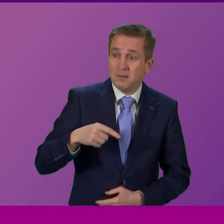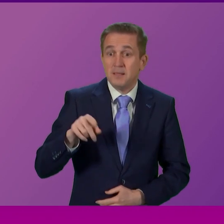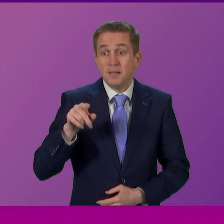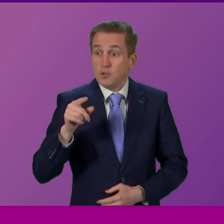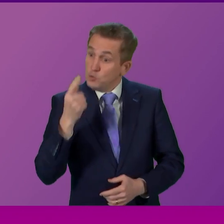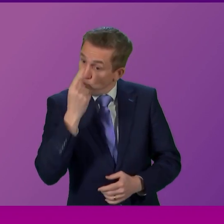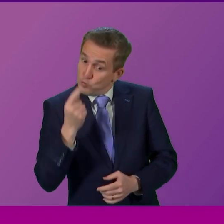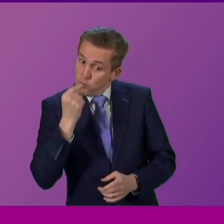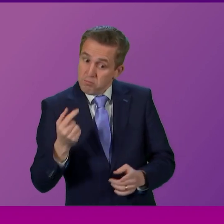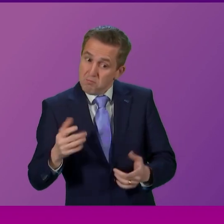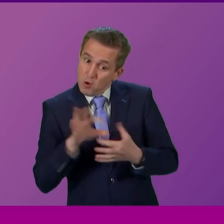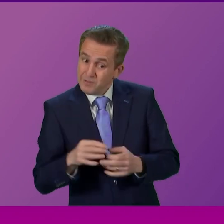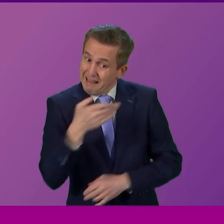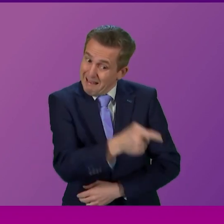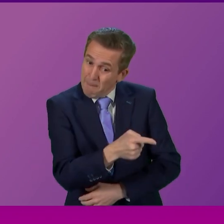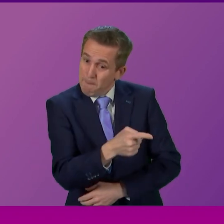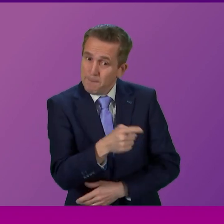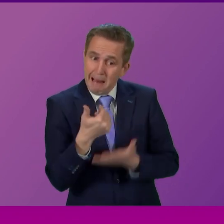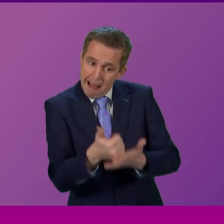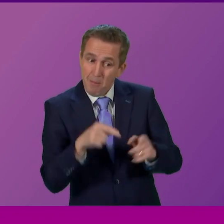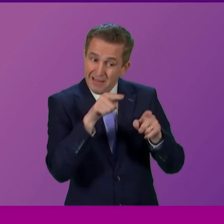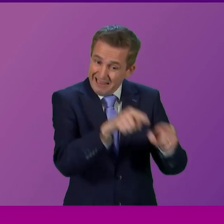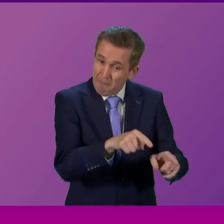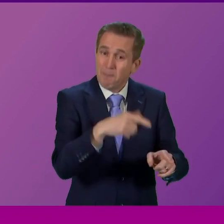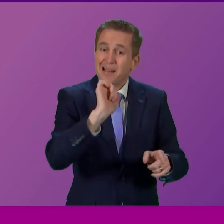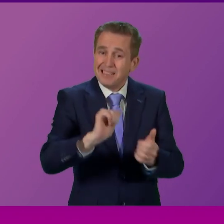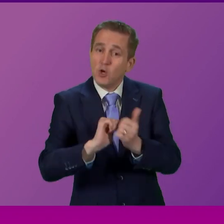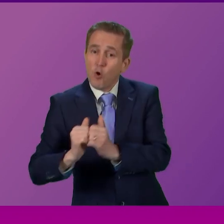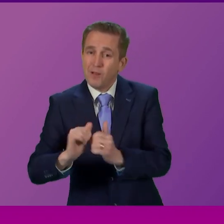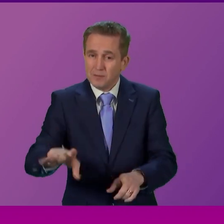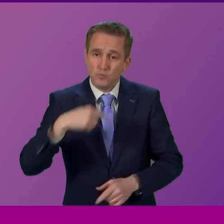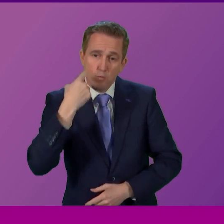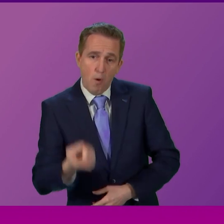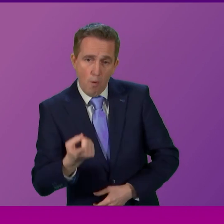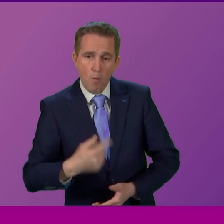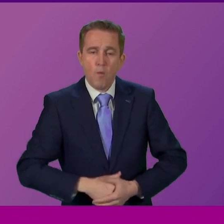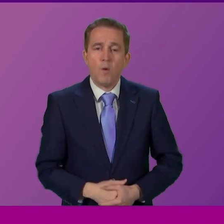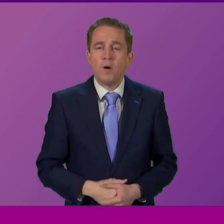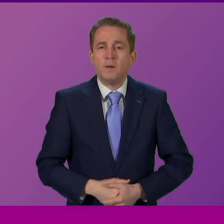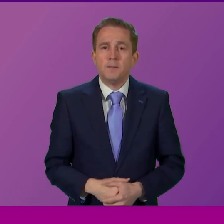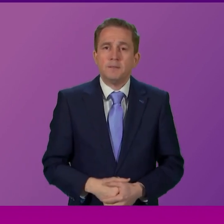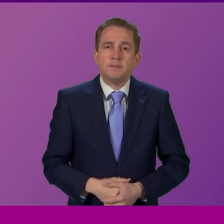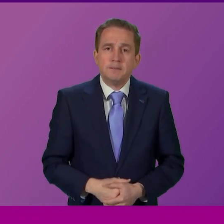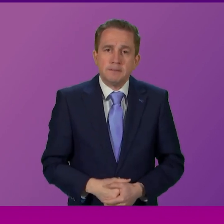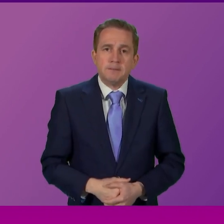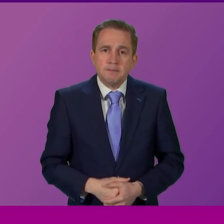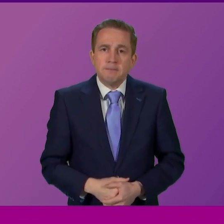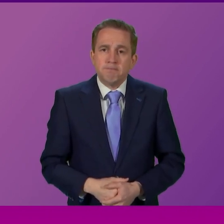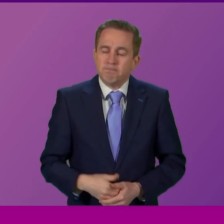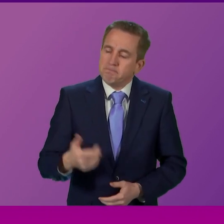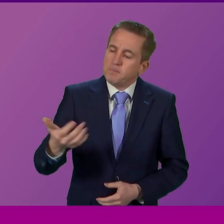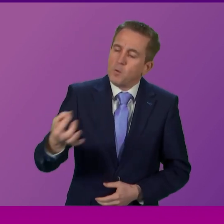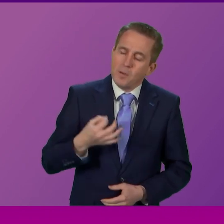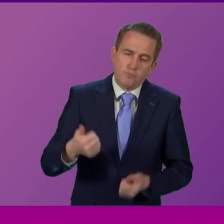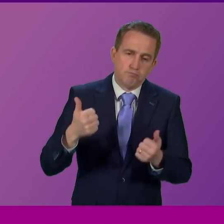today that will help him and his colleagues tomorrow? Cabinet Secretary. Thanks to whoever for the